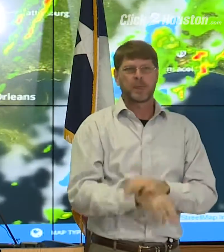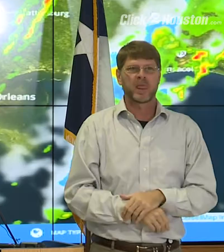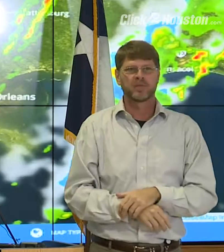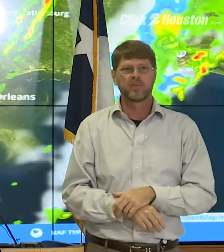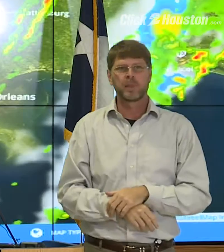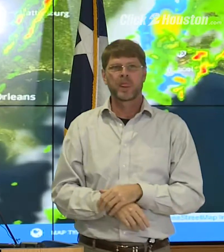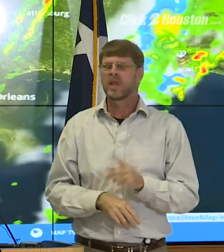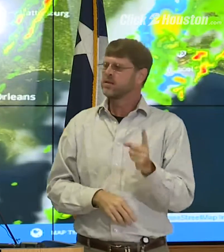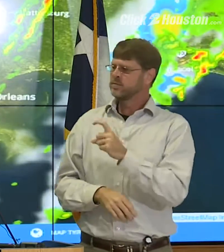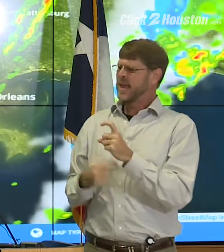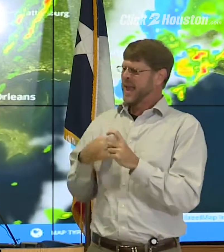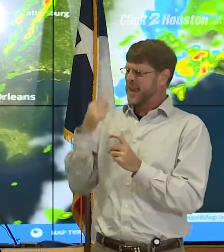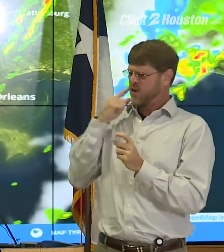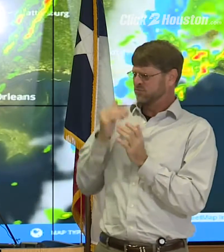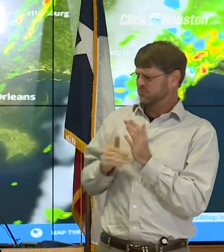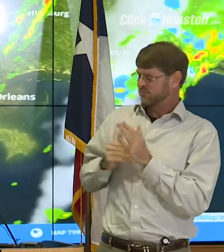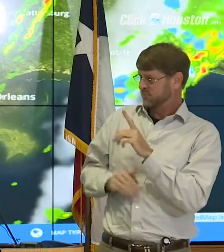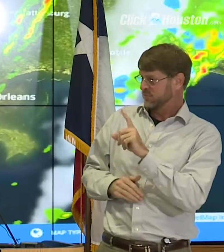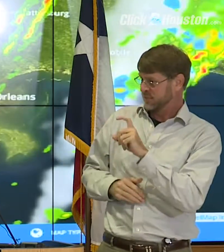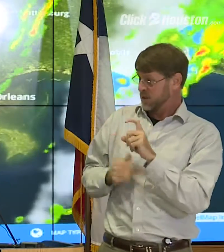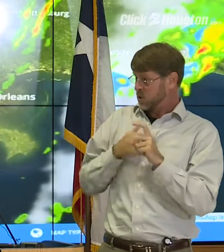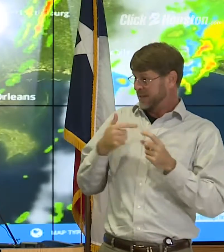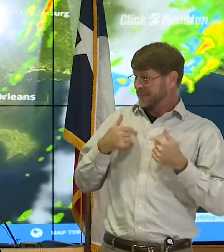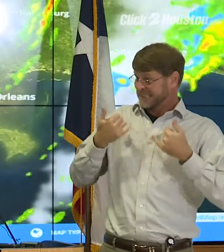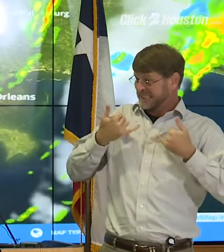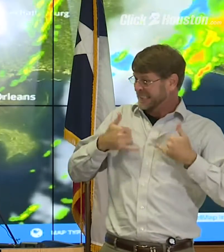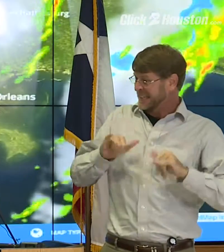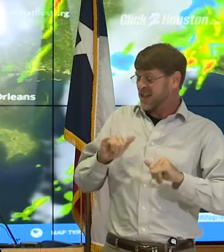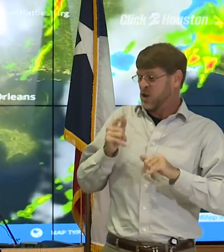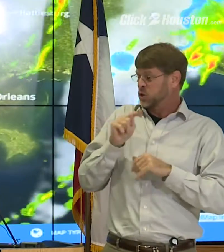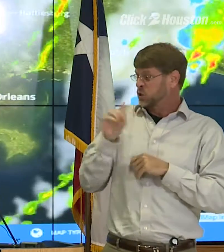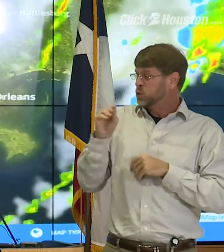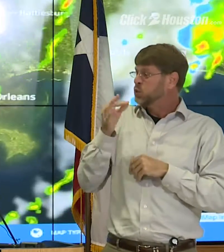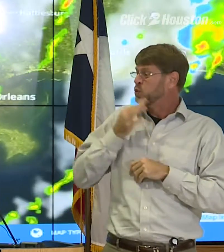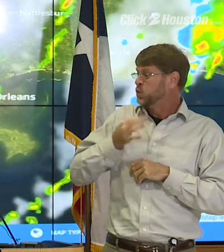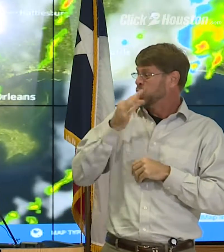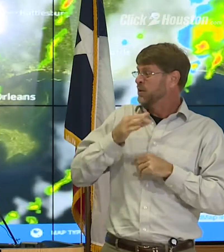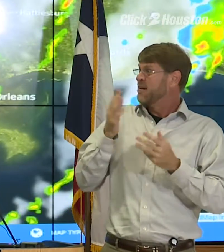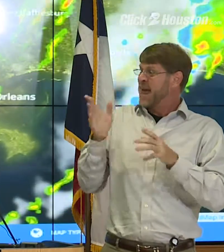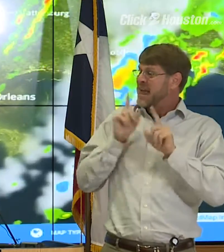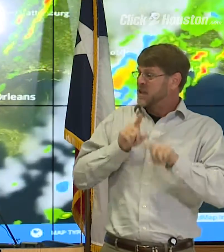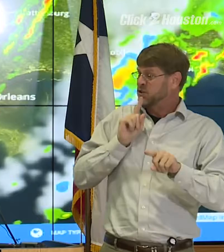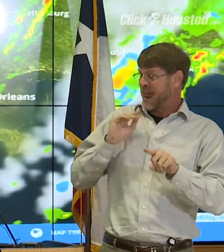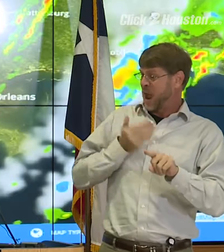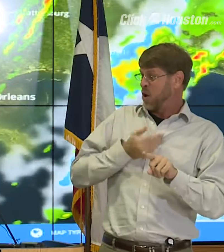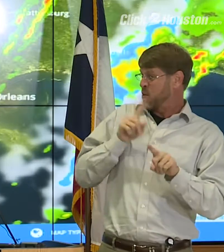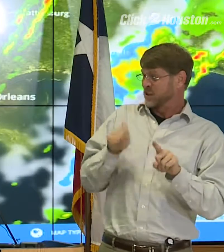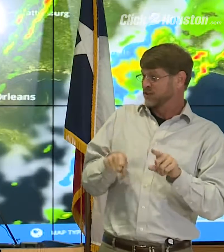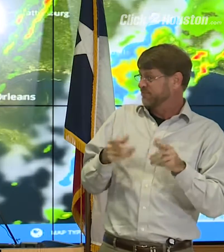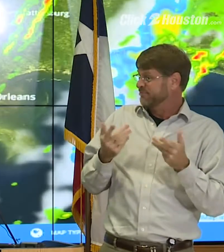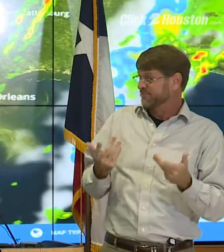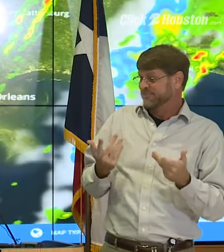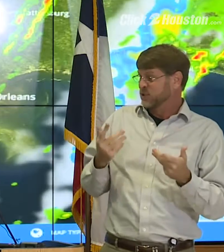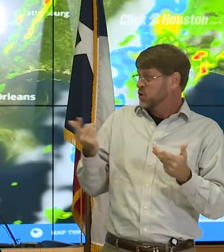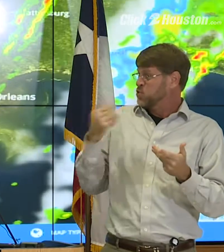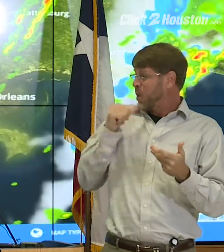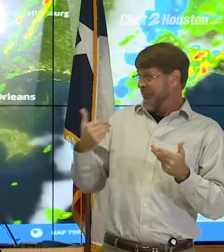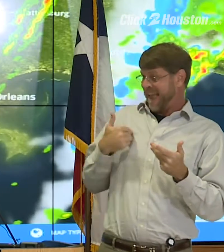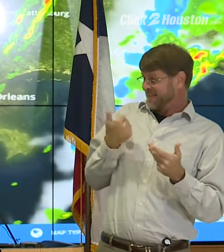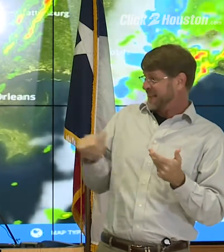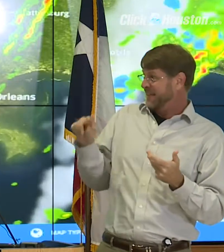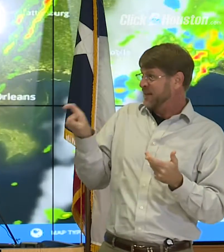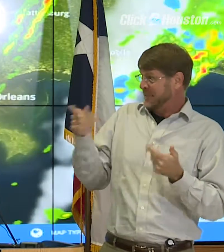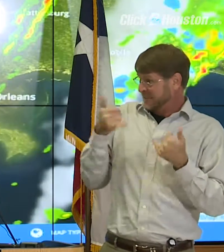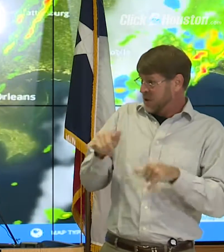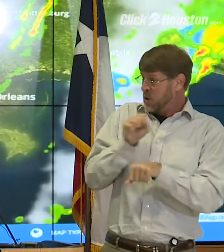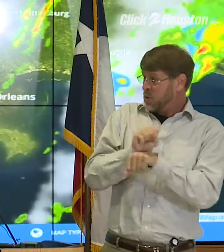I think what I keep hearing, and maybe I'm wrong, is that we're still so early into this that a lot of the answers to our questions don't exist yet, that you're